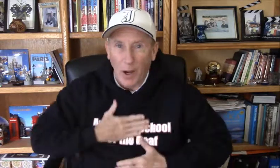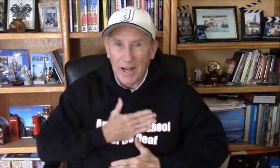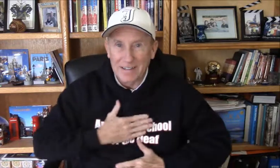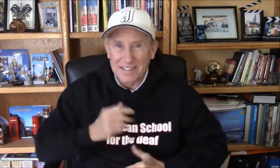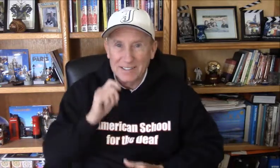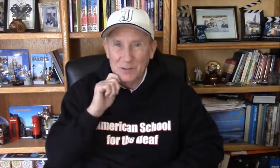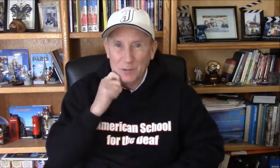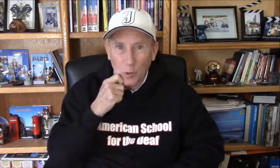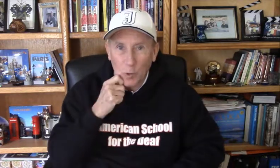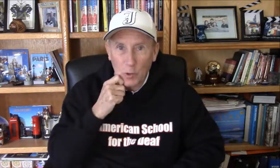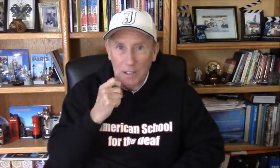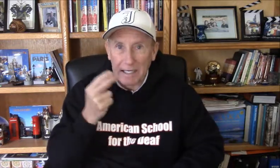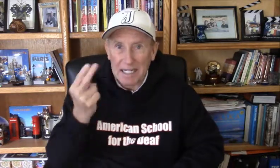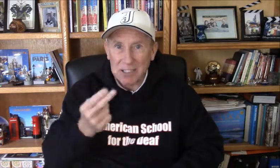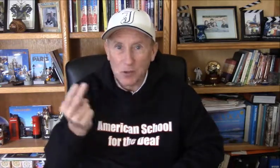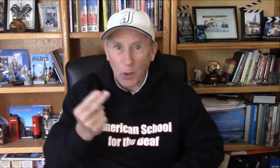school history,